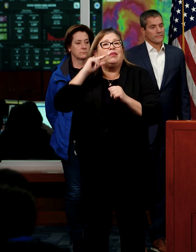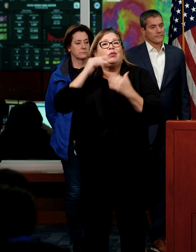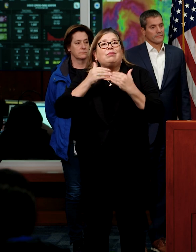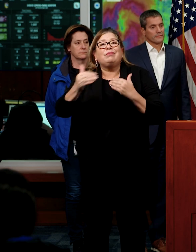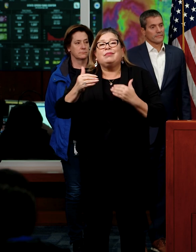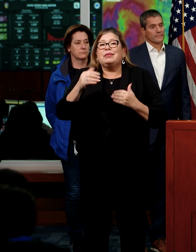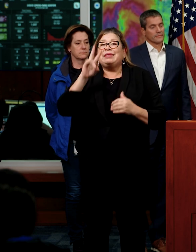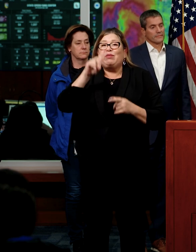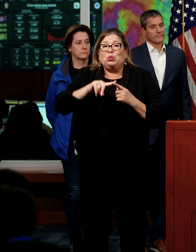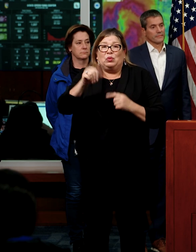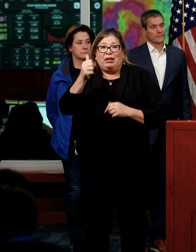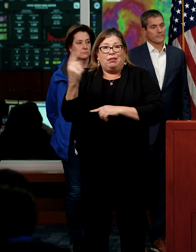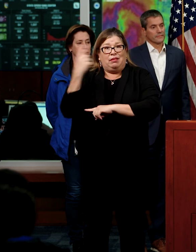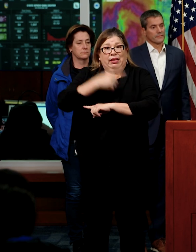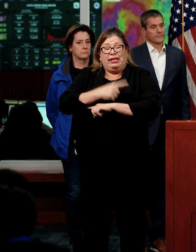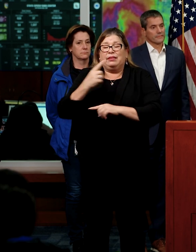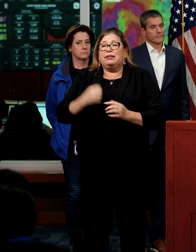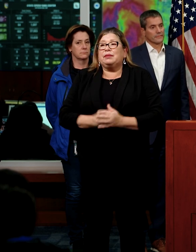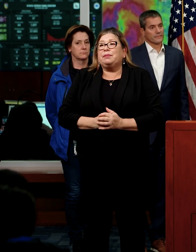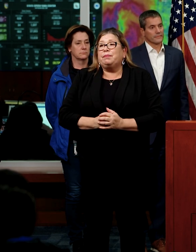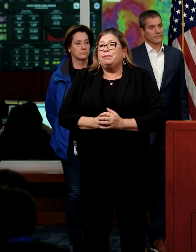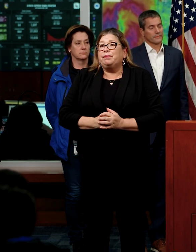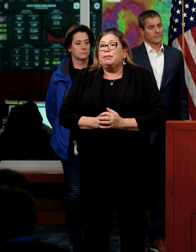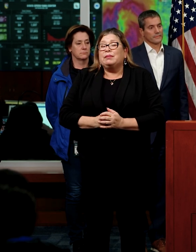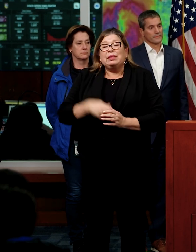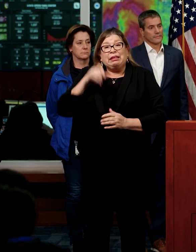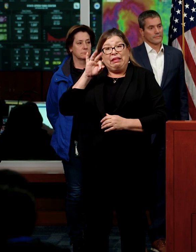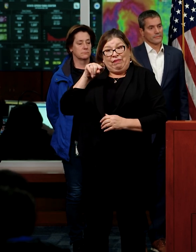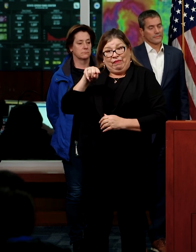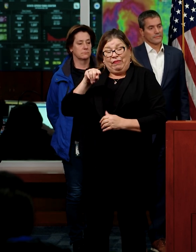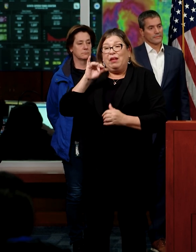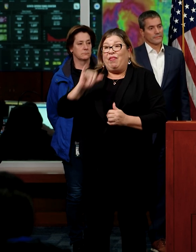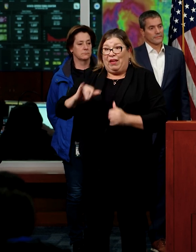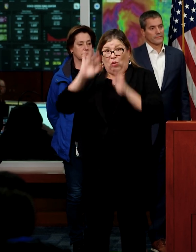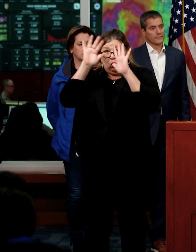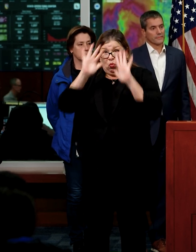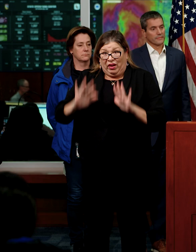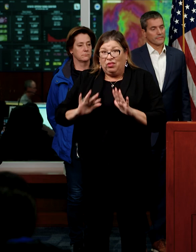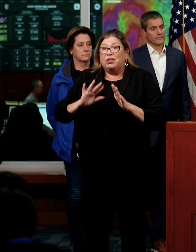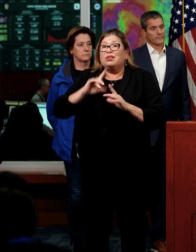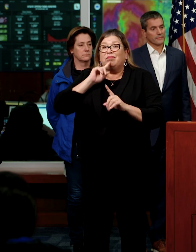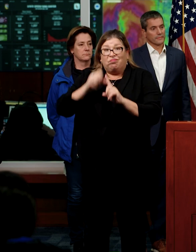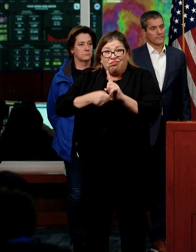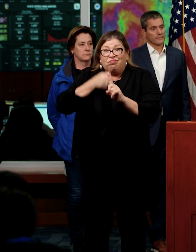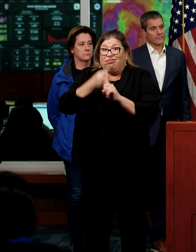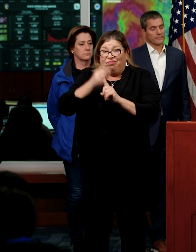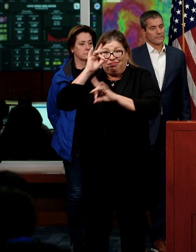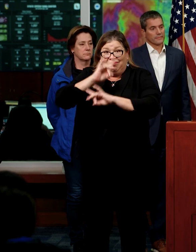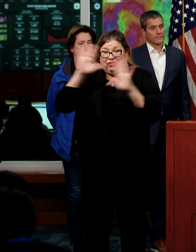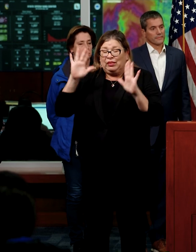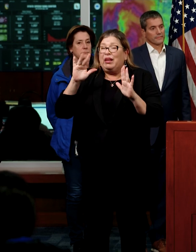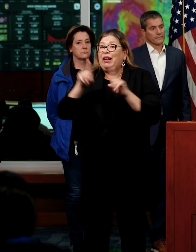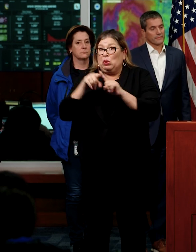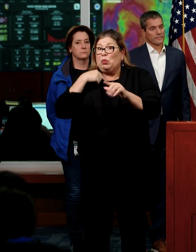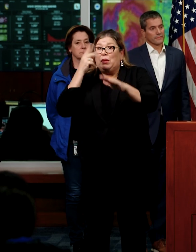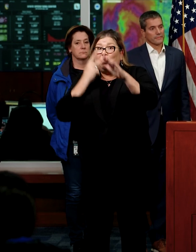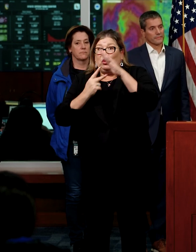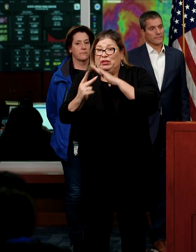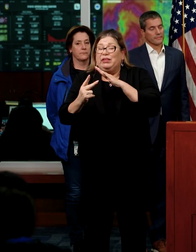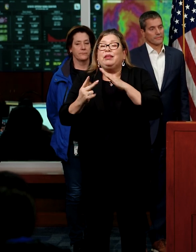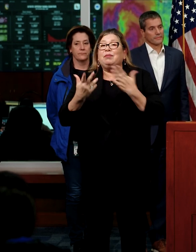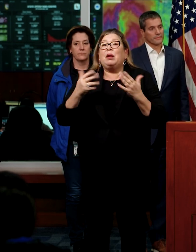Consequently, if the storm materializes as we anticipate, we could see widespread flooding,